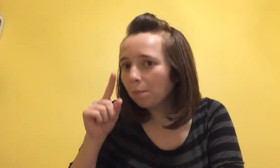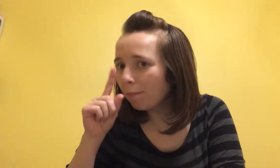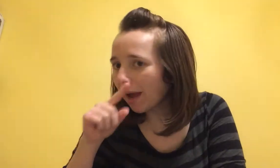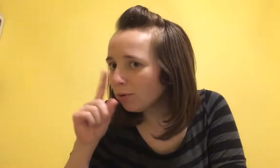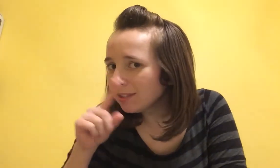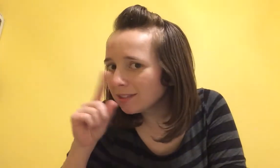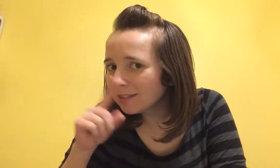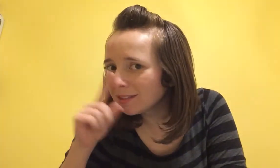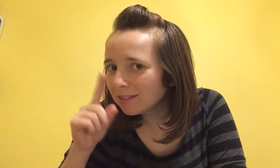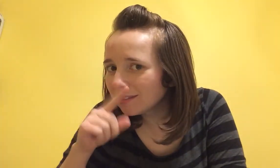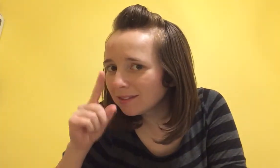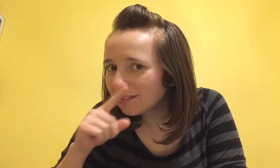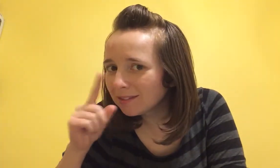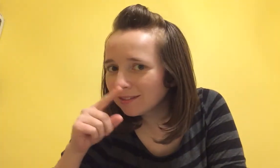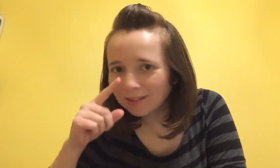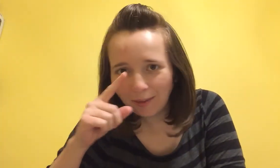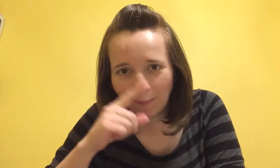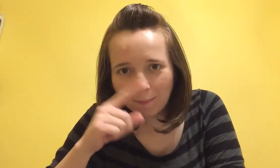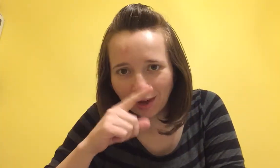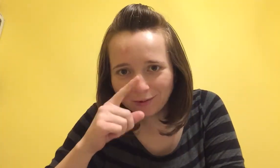Mouse. Mouse.